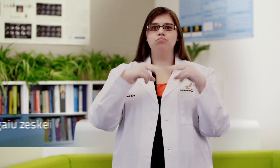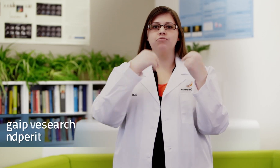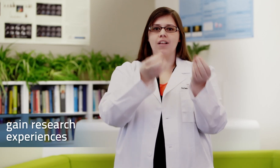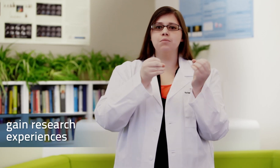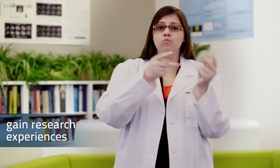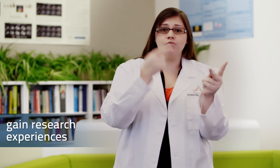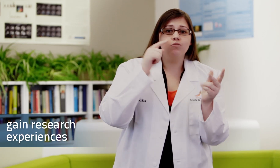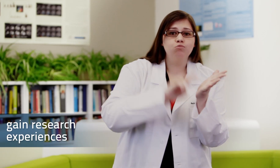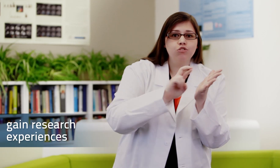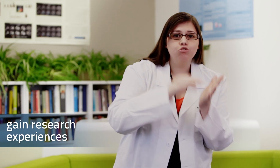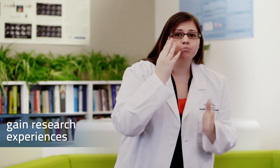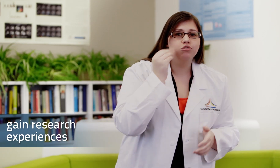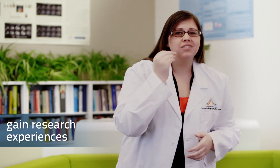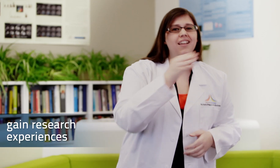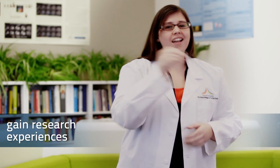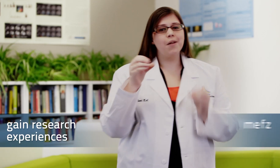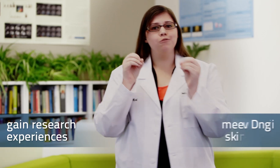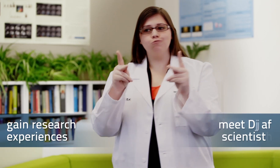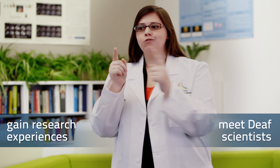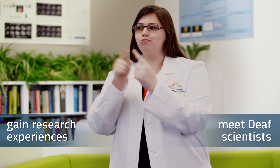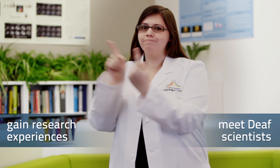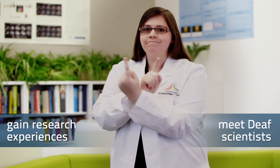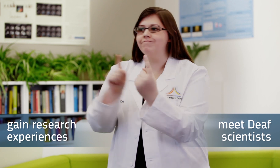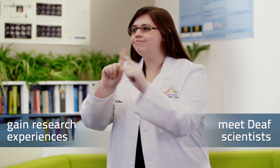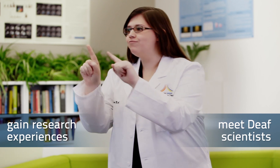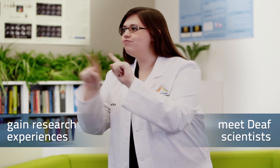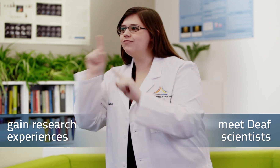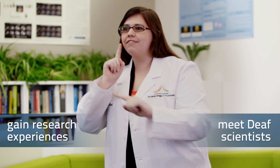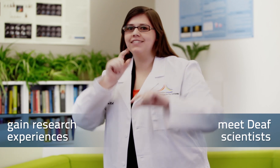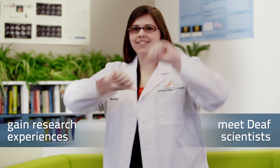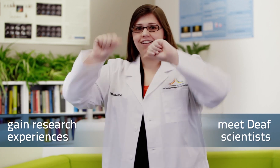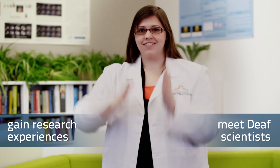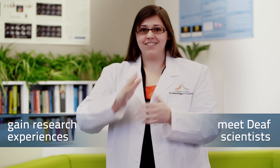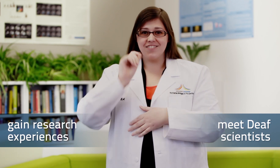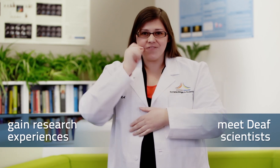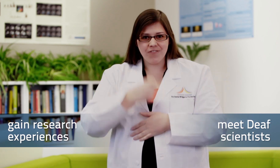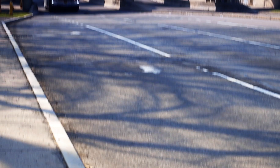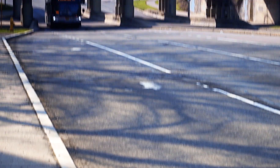Bridges provides scholars with opportunities for research experience and interaction with other deaf scientists, which is very cool.